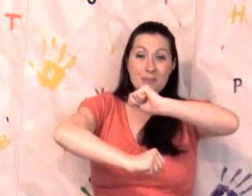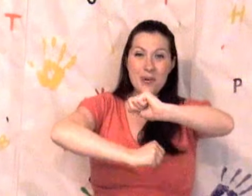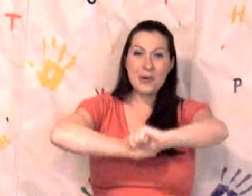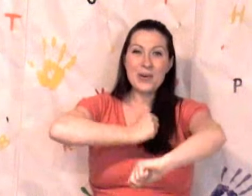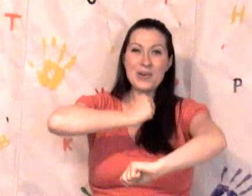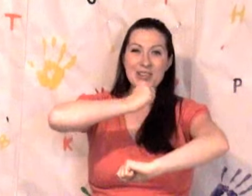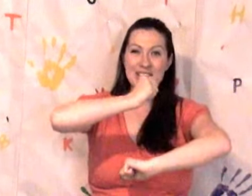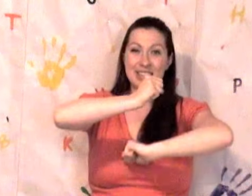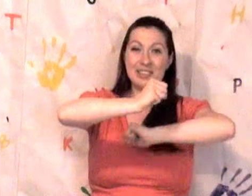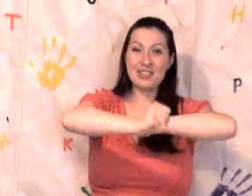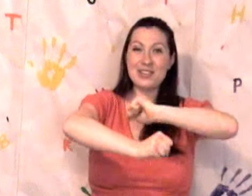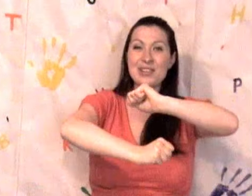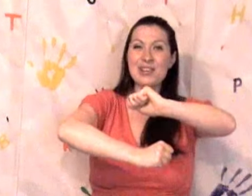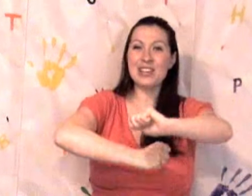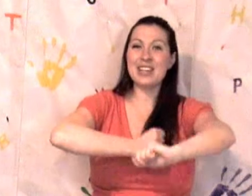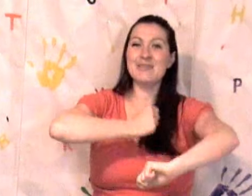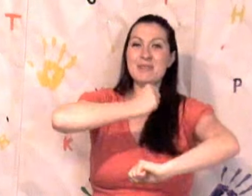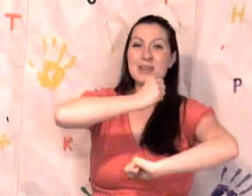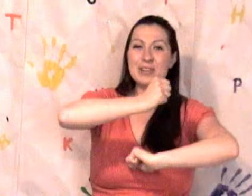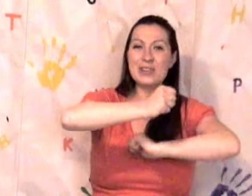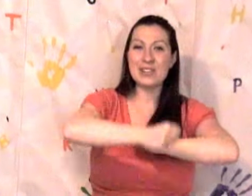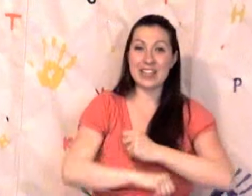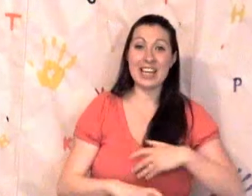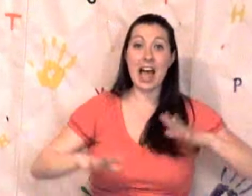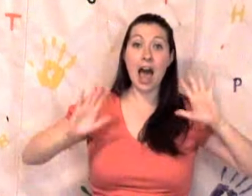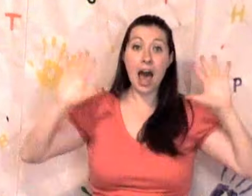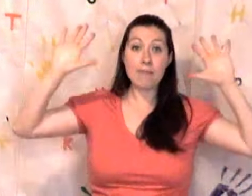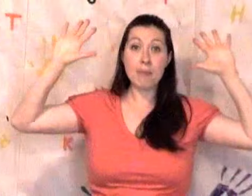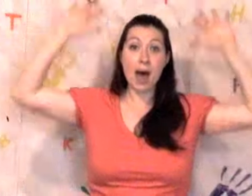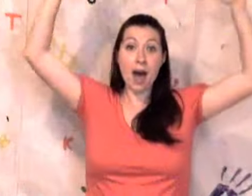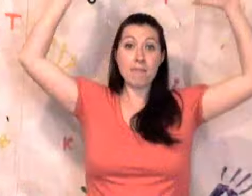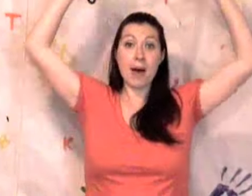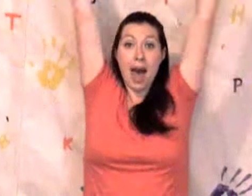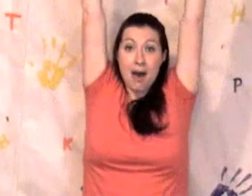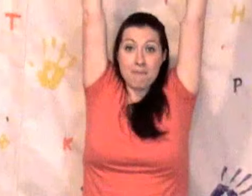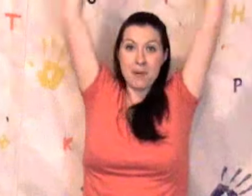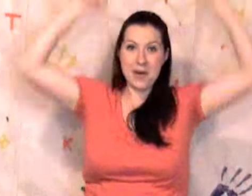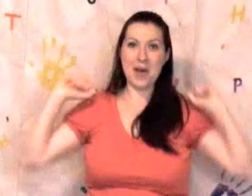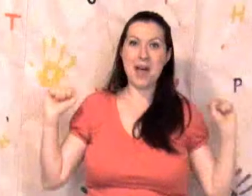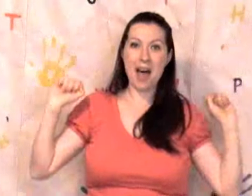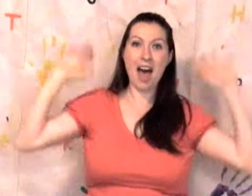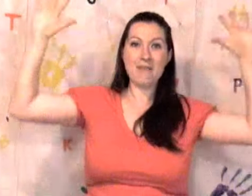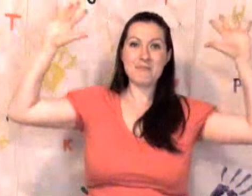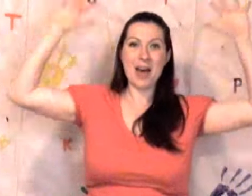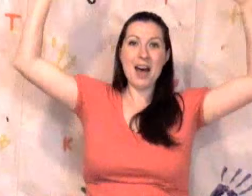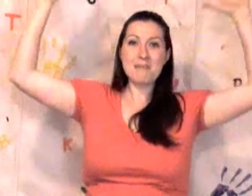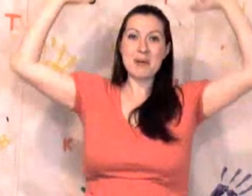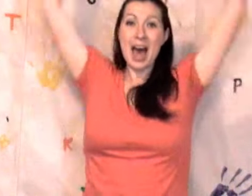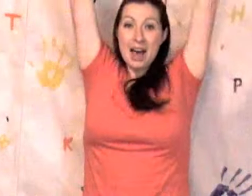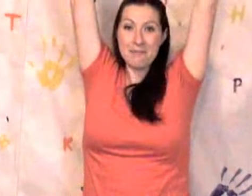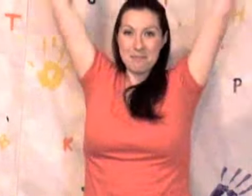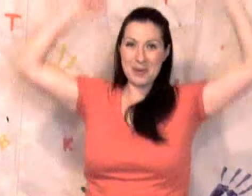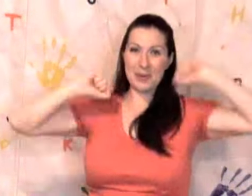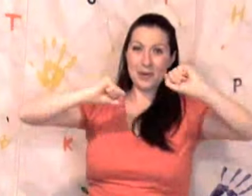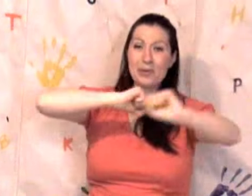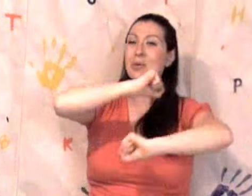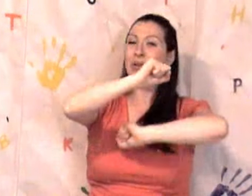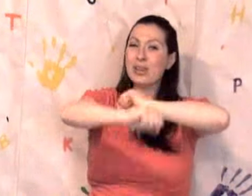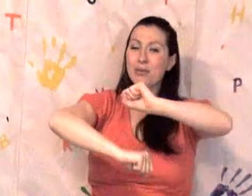-poly roly-poly up up up up up up roly